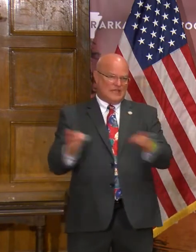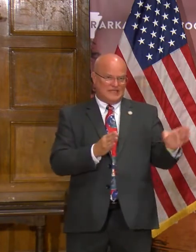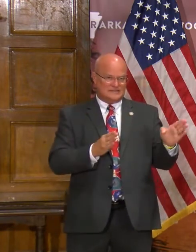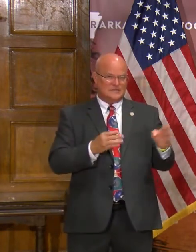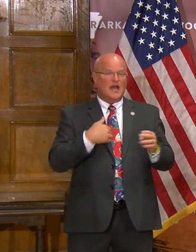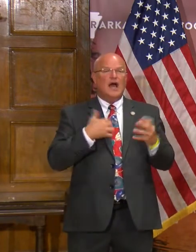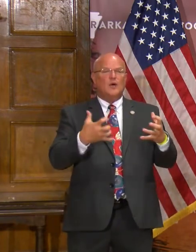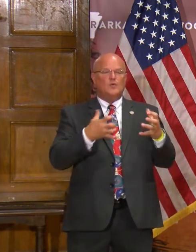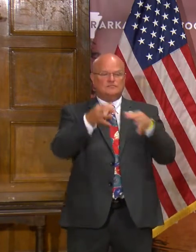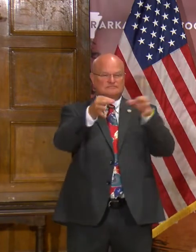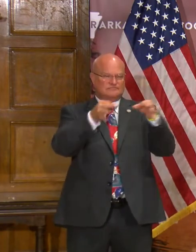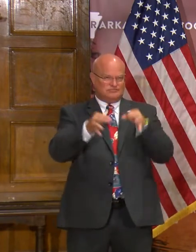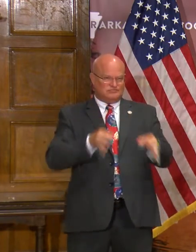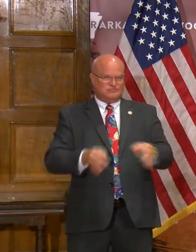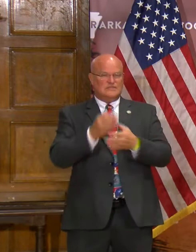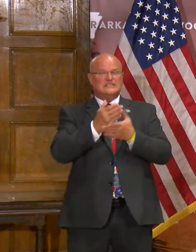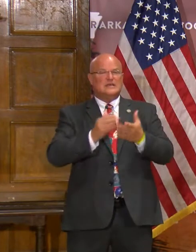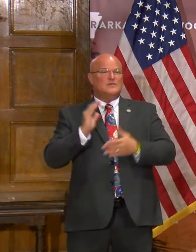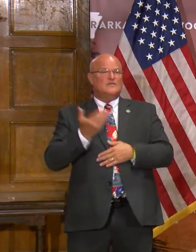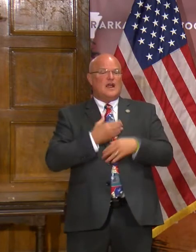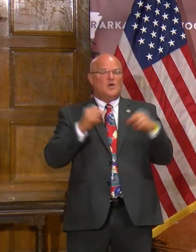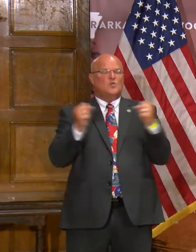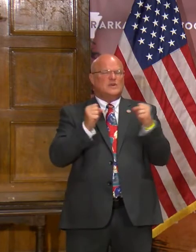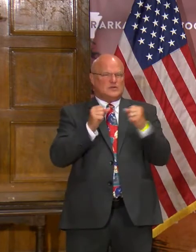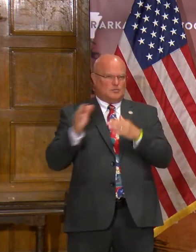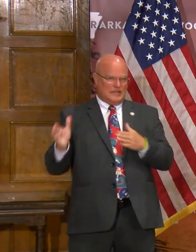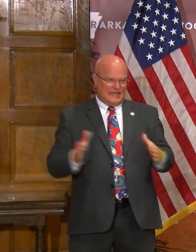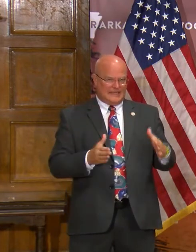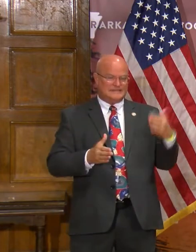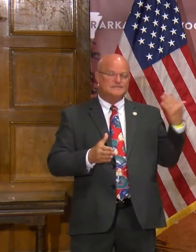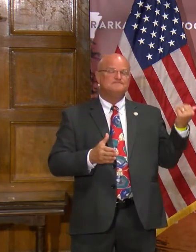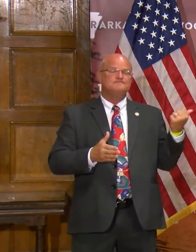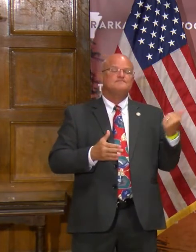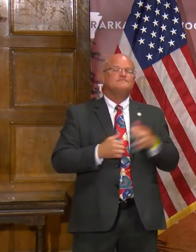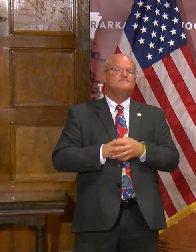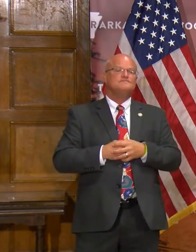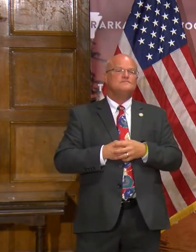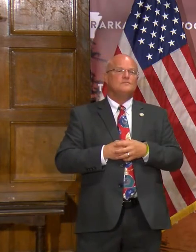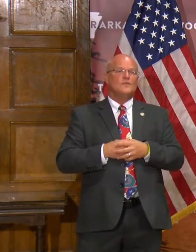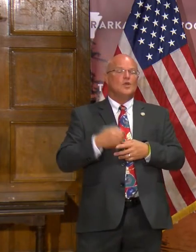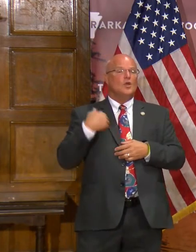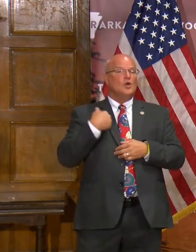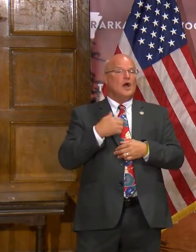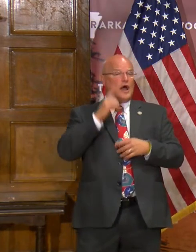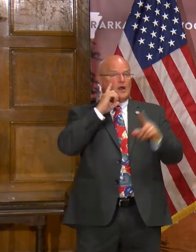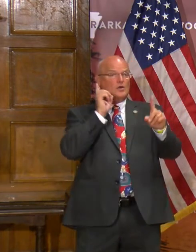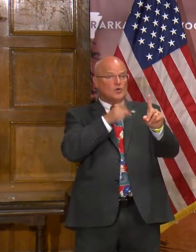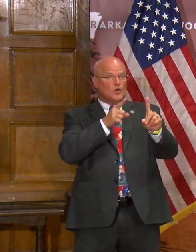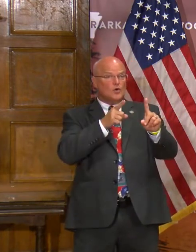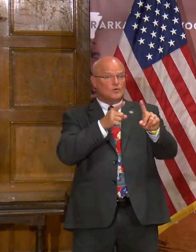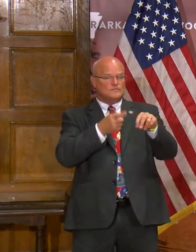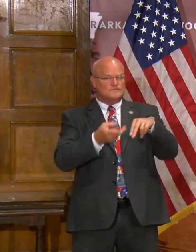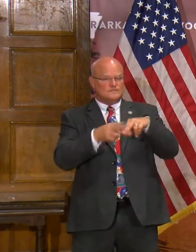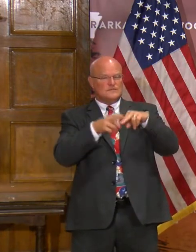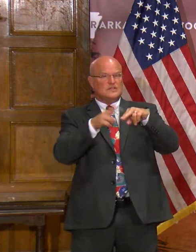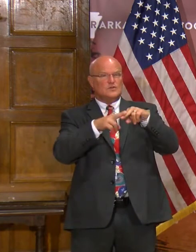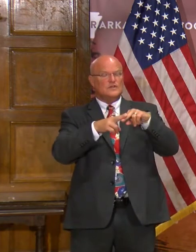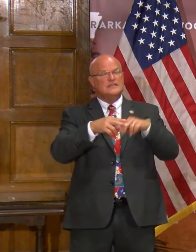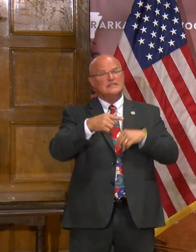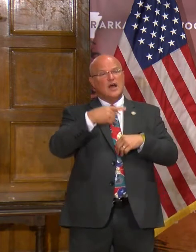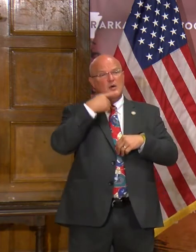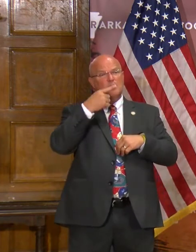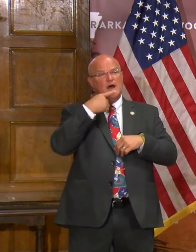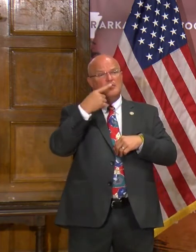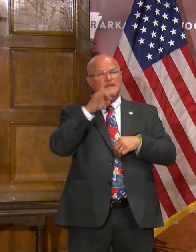I wanted to outline some of our winter strategies. And first of all, we want to – our goal is to increase public